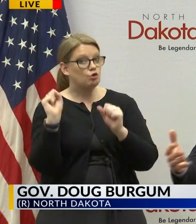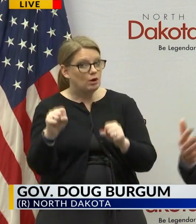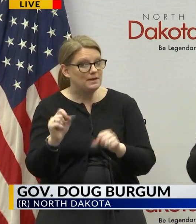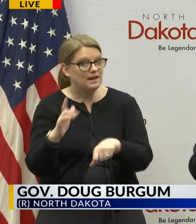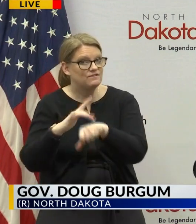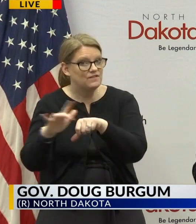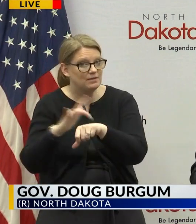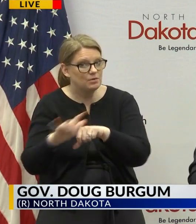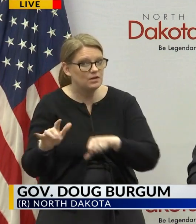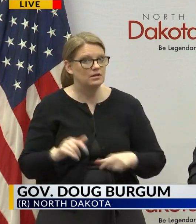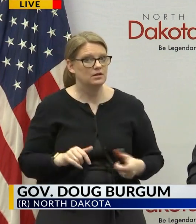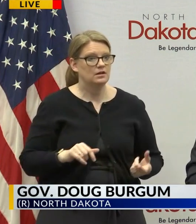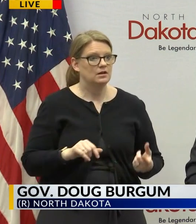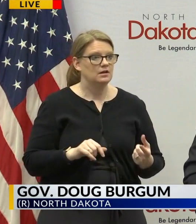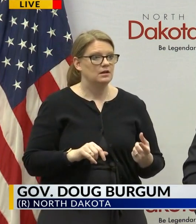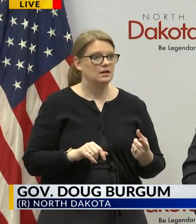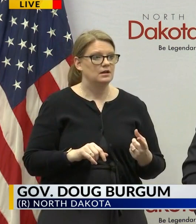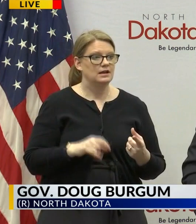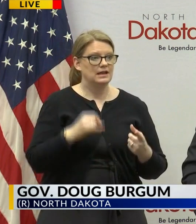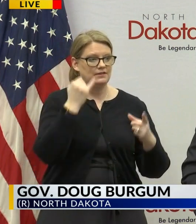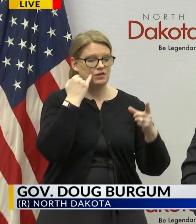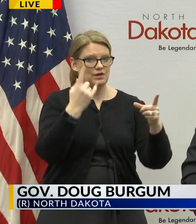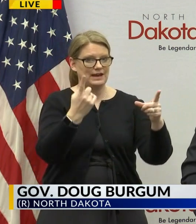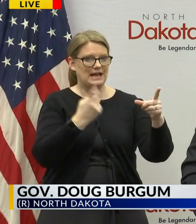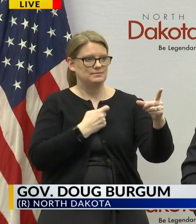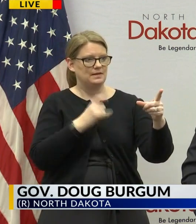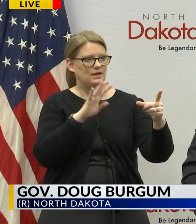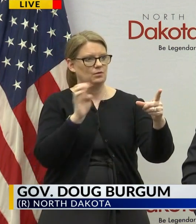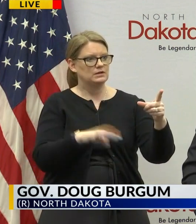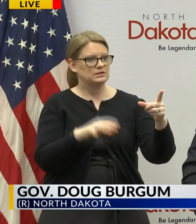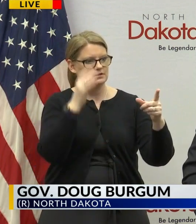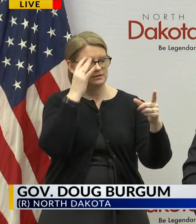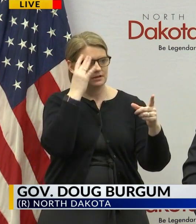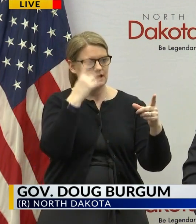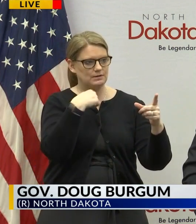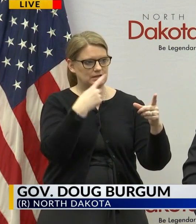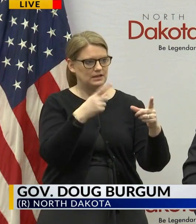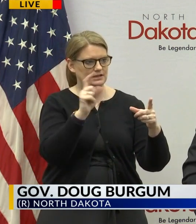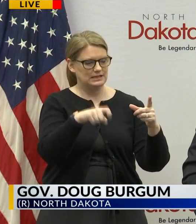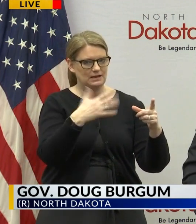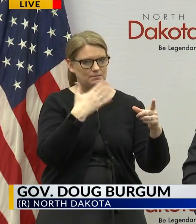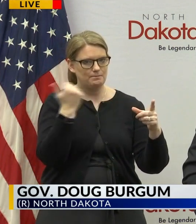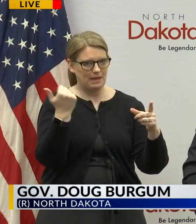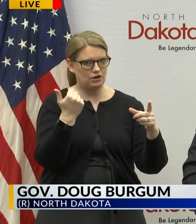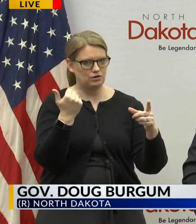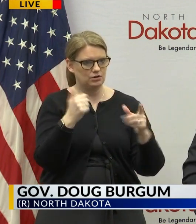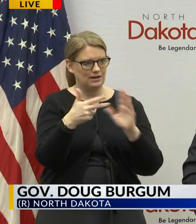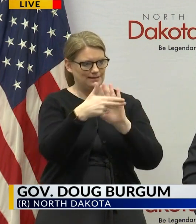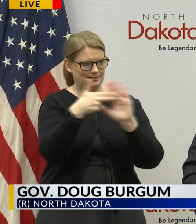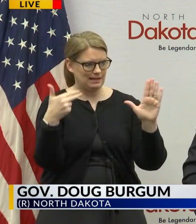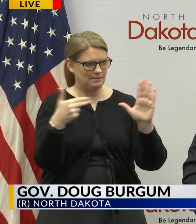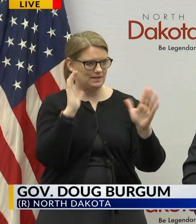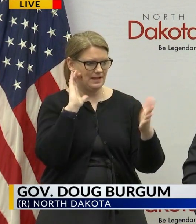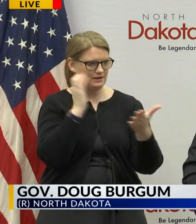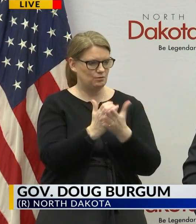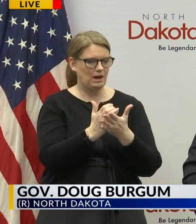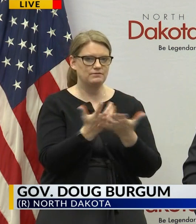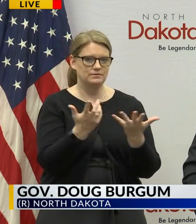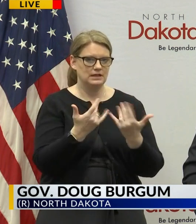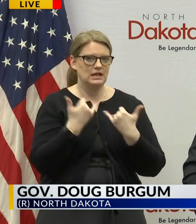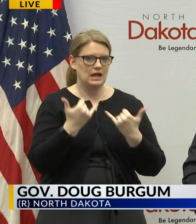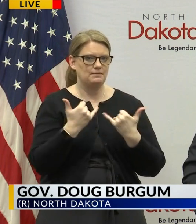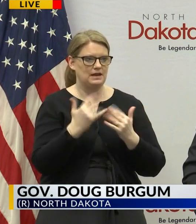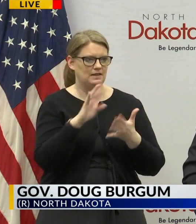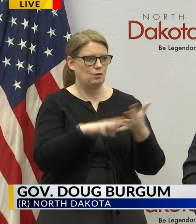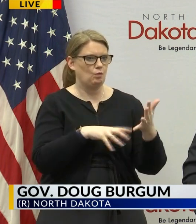be available uh and and if you're having to ask me that question then i would tell you that we need to have better a better label on that graph so we'll update